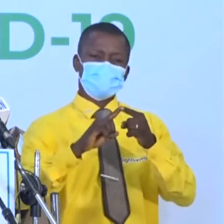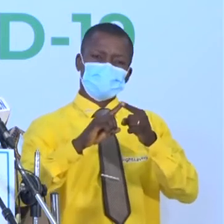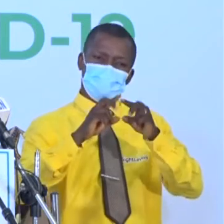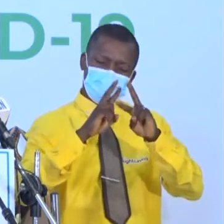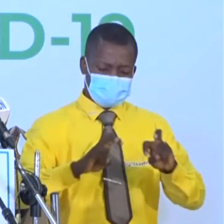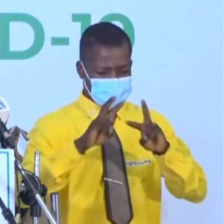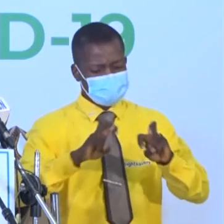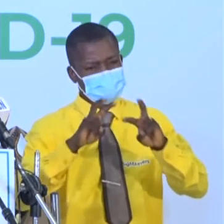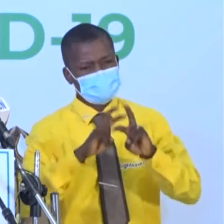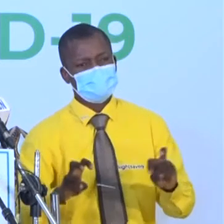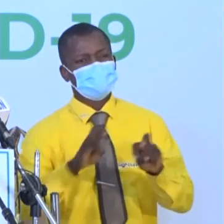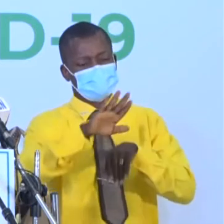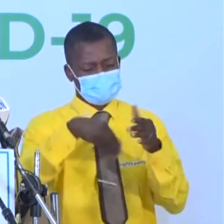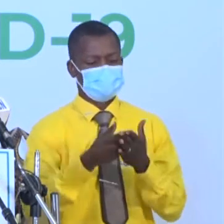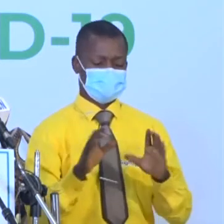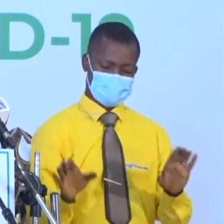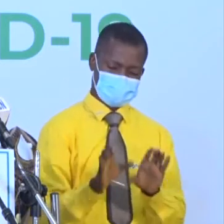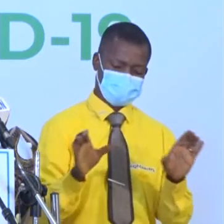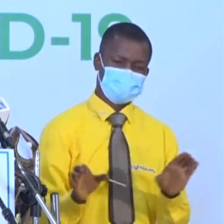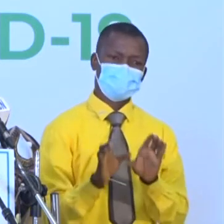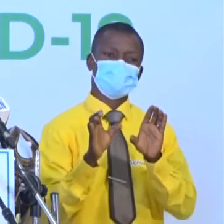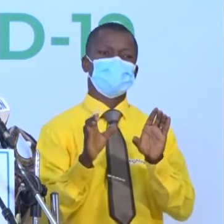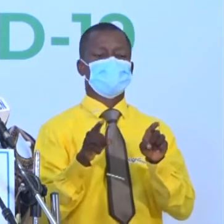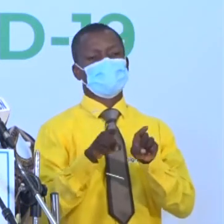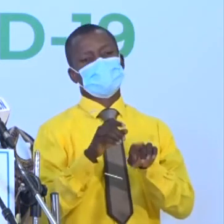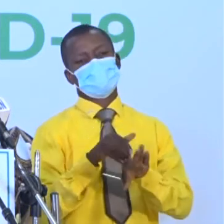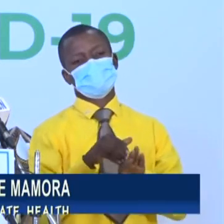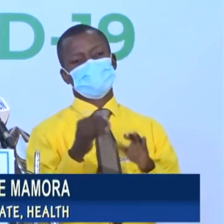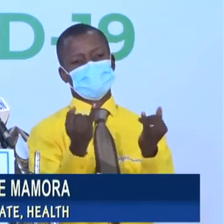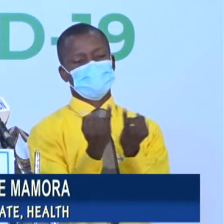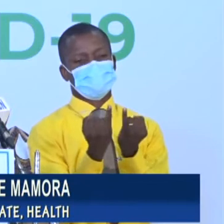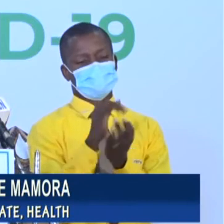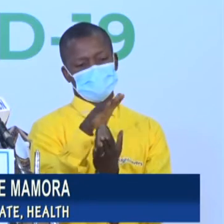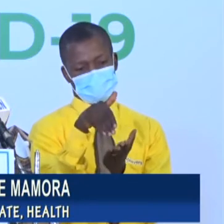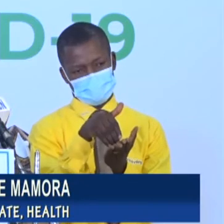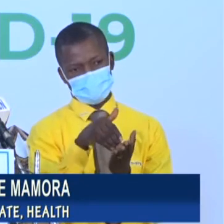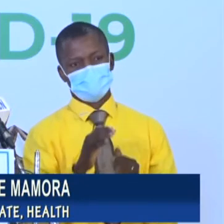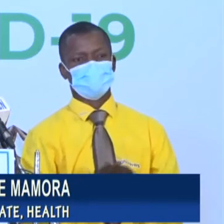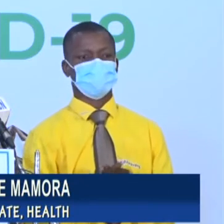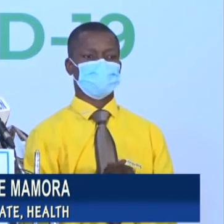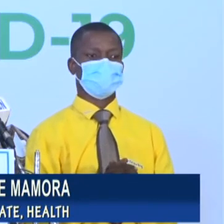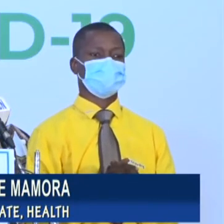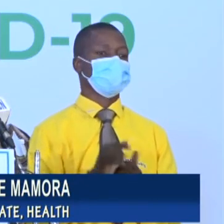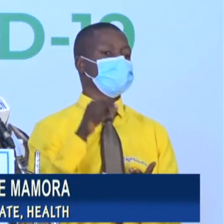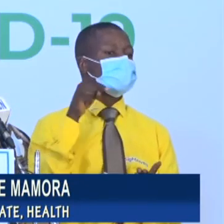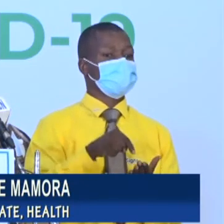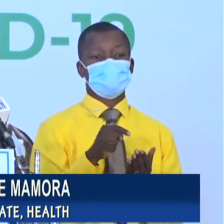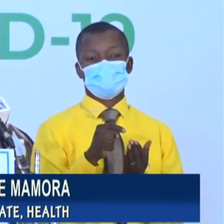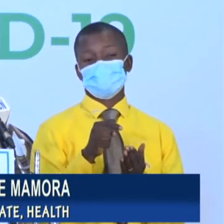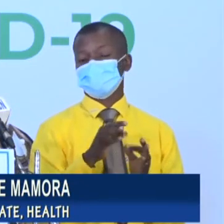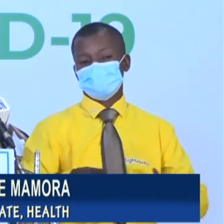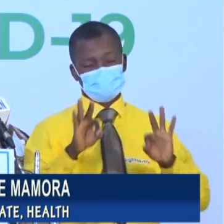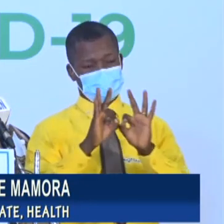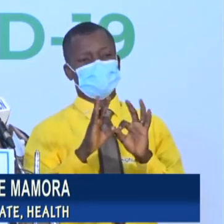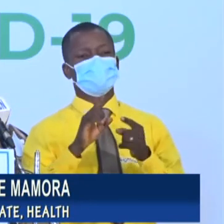reappraisal of activities at the isolation centers. This is necessary to